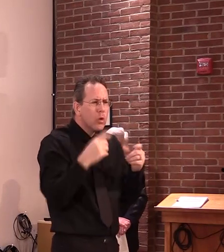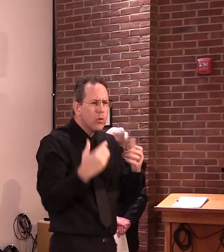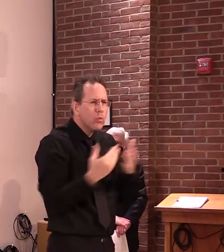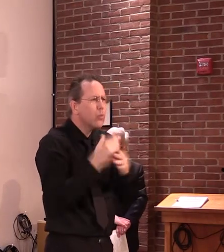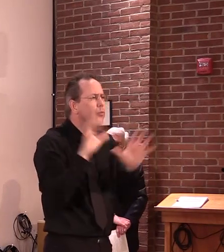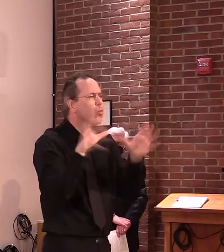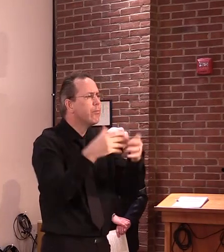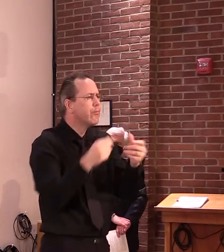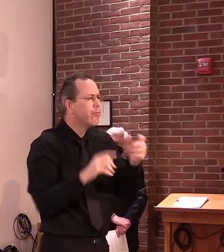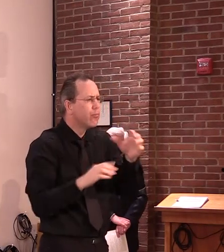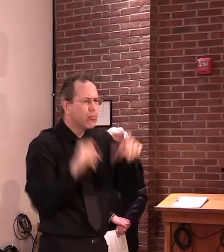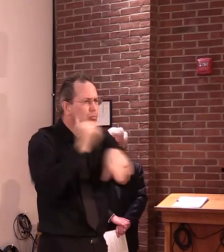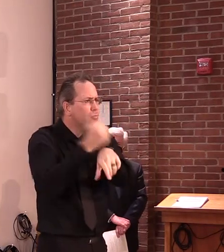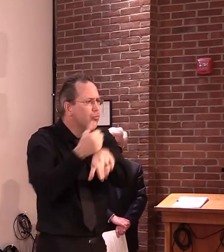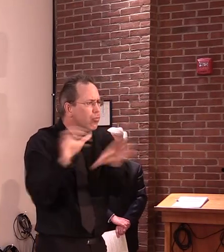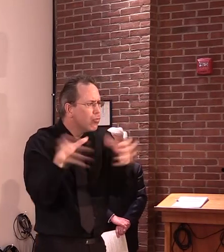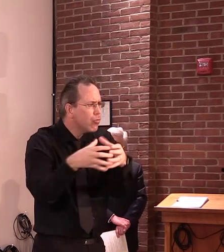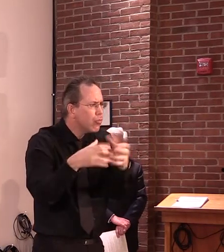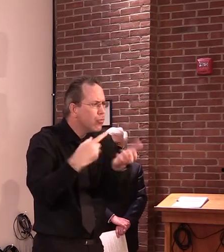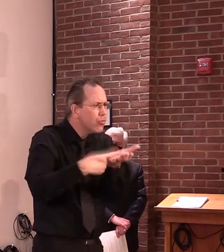meeting again later this week.